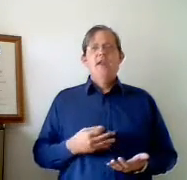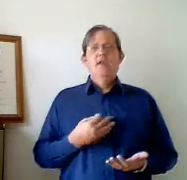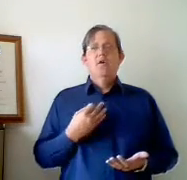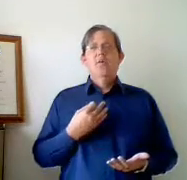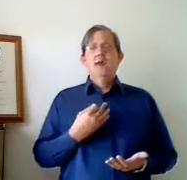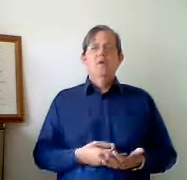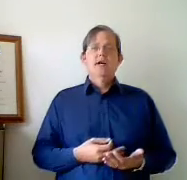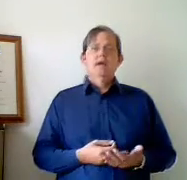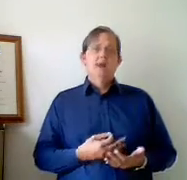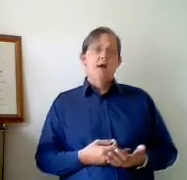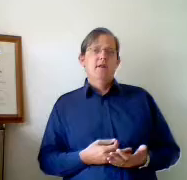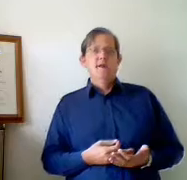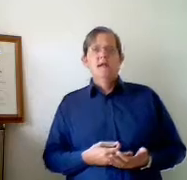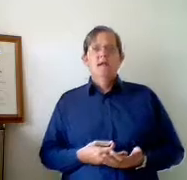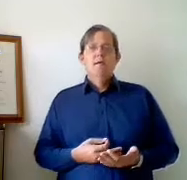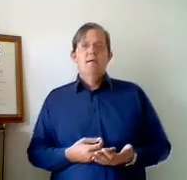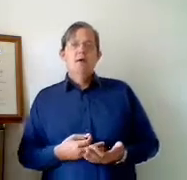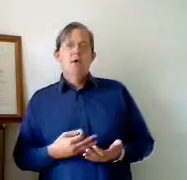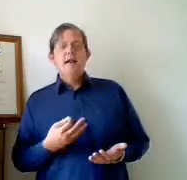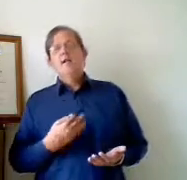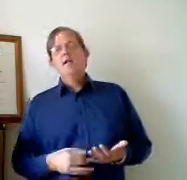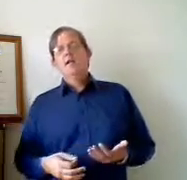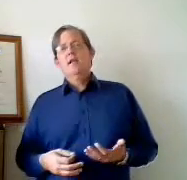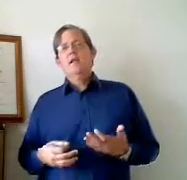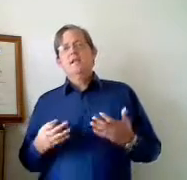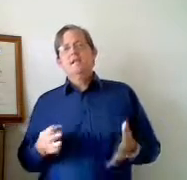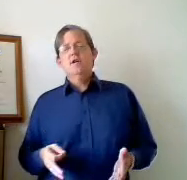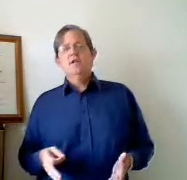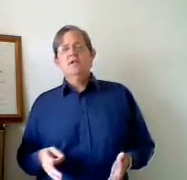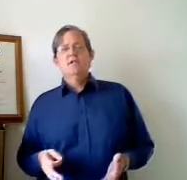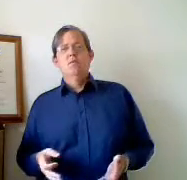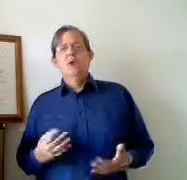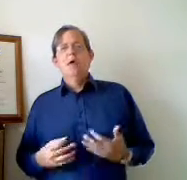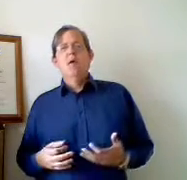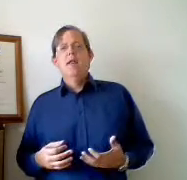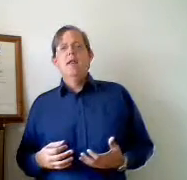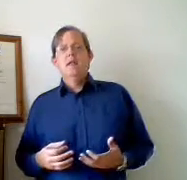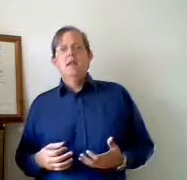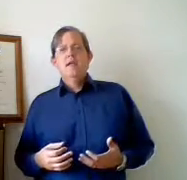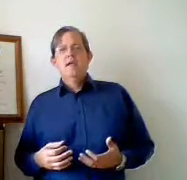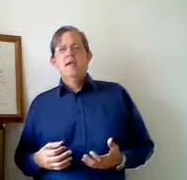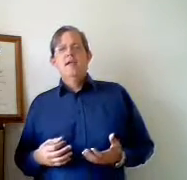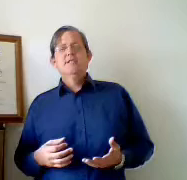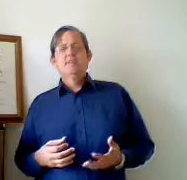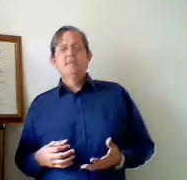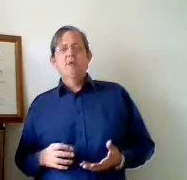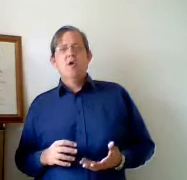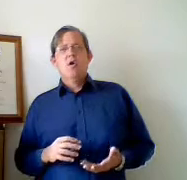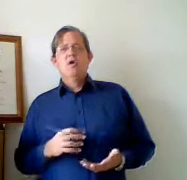handle my request properly. When I tell a sales person what I want, many sales people go on